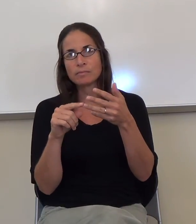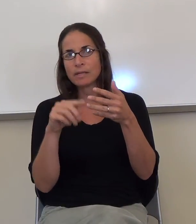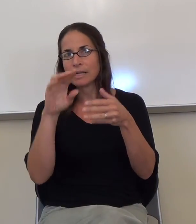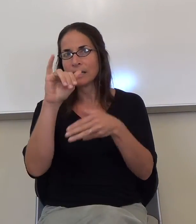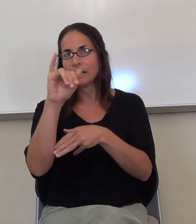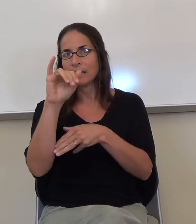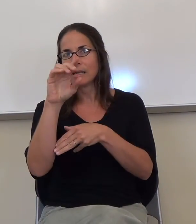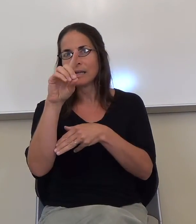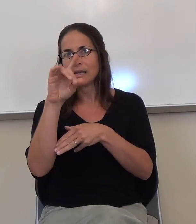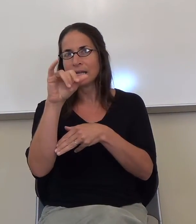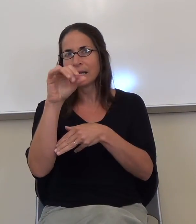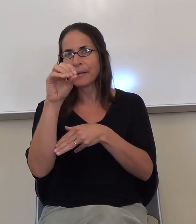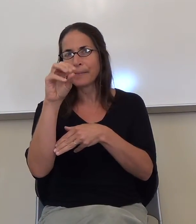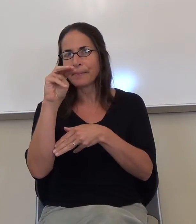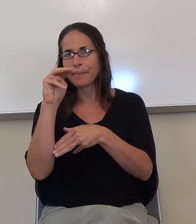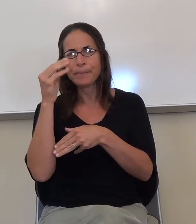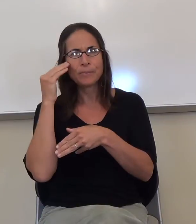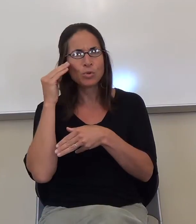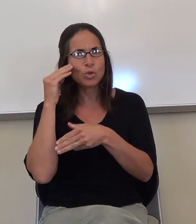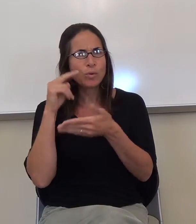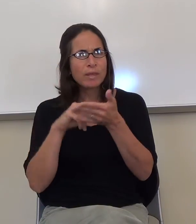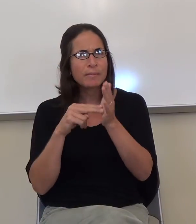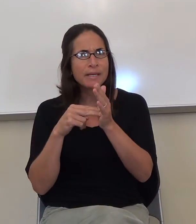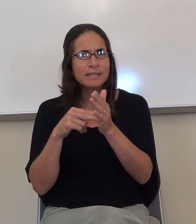Anyone ever heard that word before? This is idiom alert.